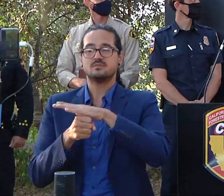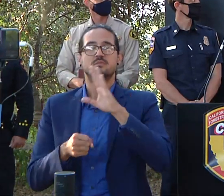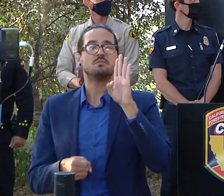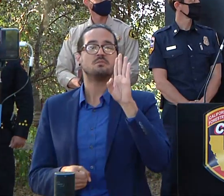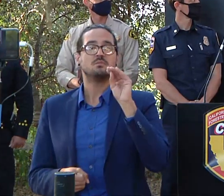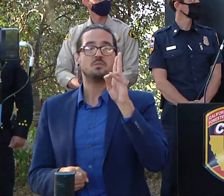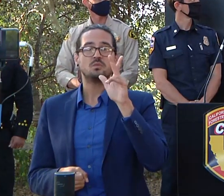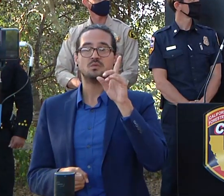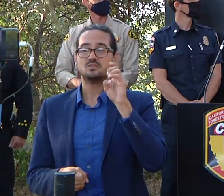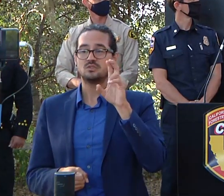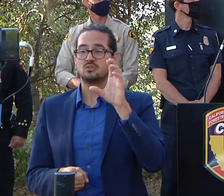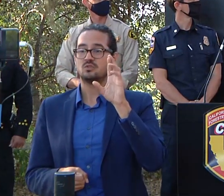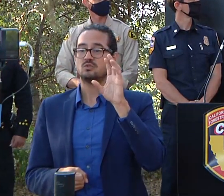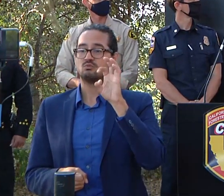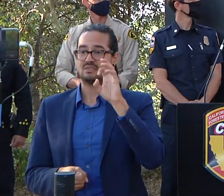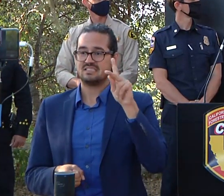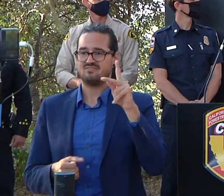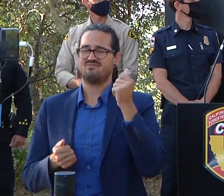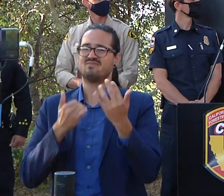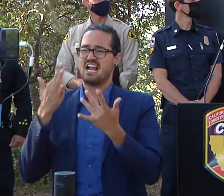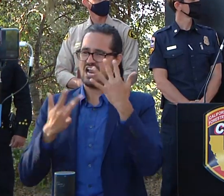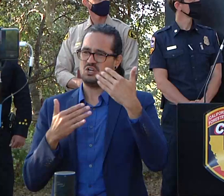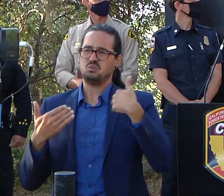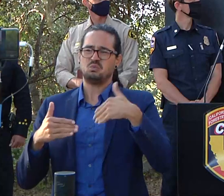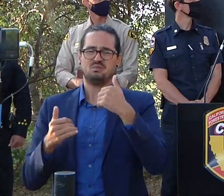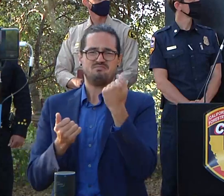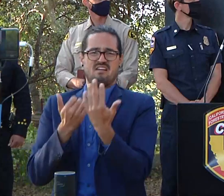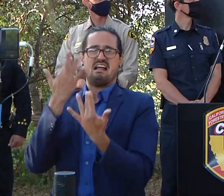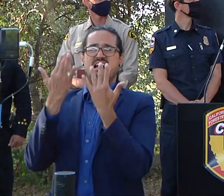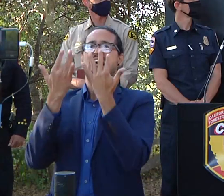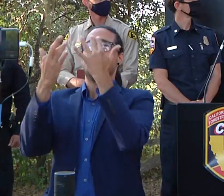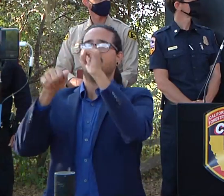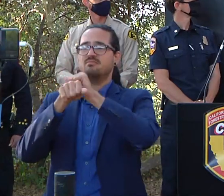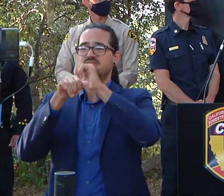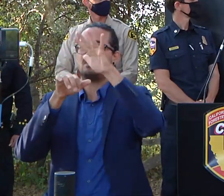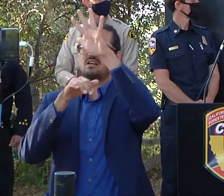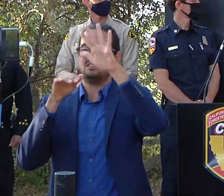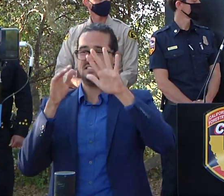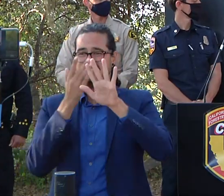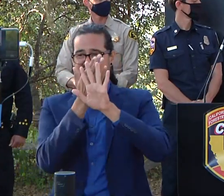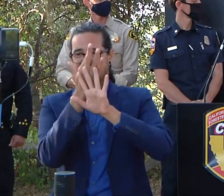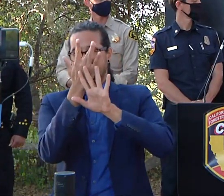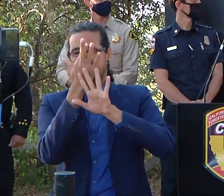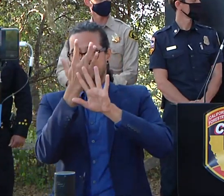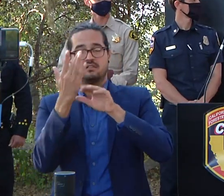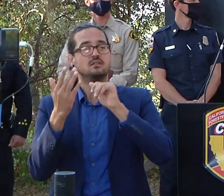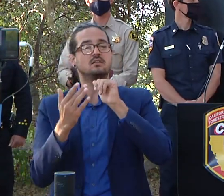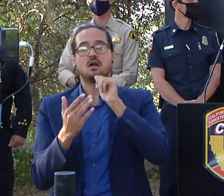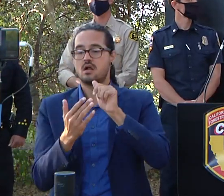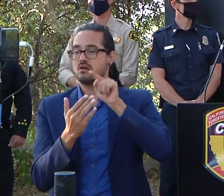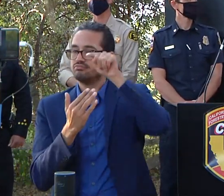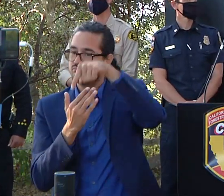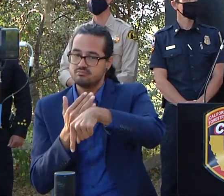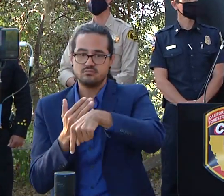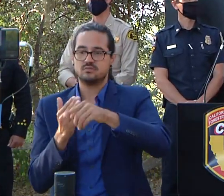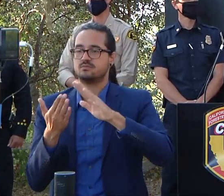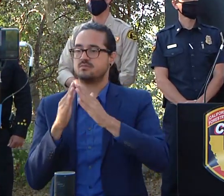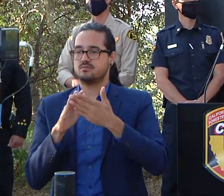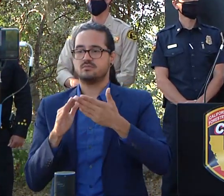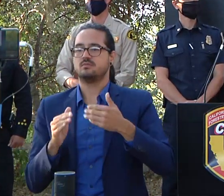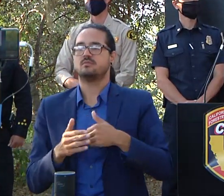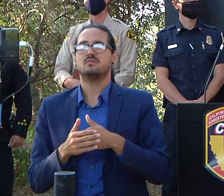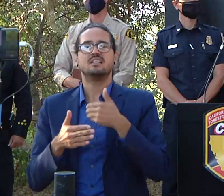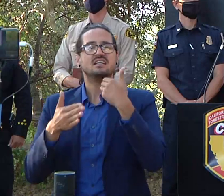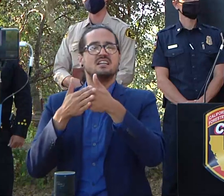really far up on the ridge away from the community uh past the golf course so we've got uh control lines that are in there and are being